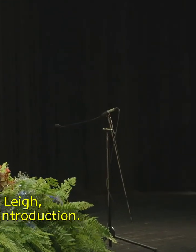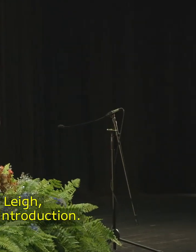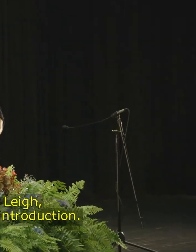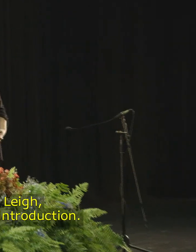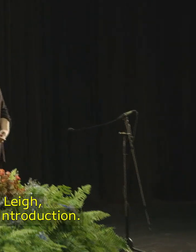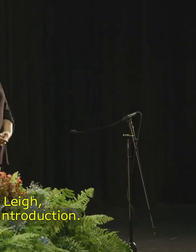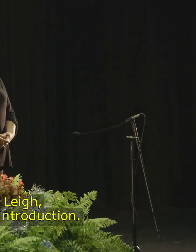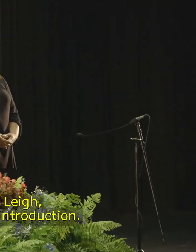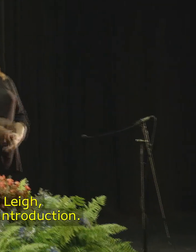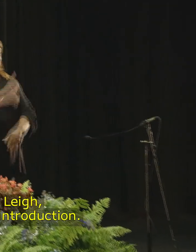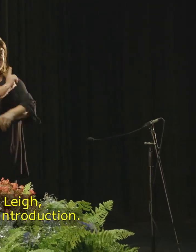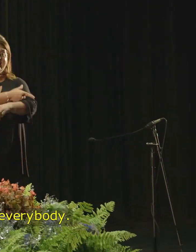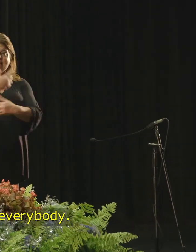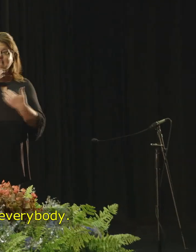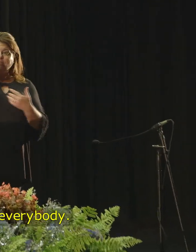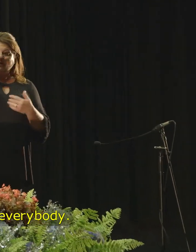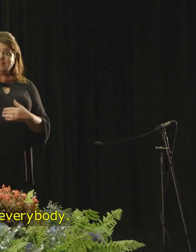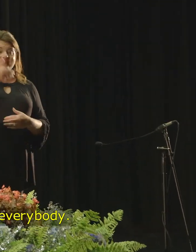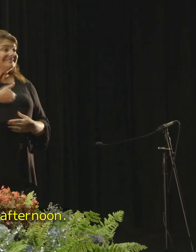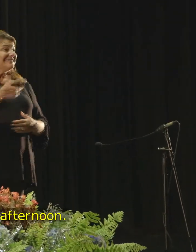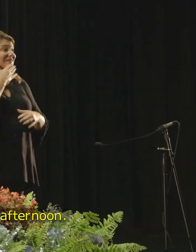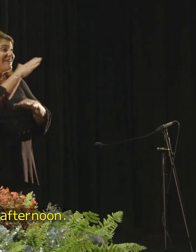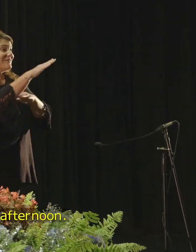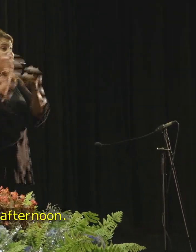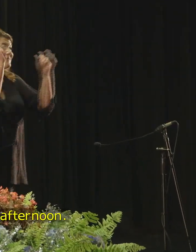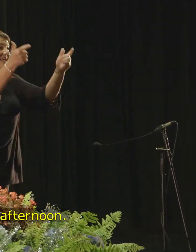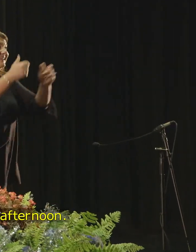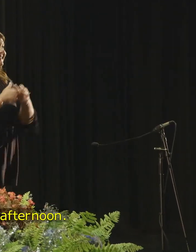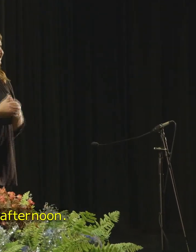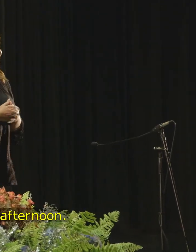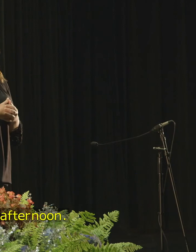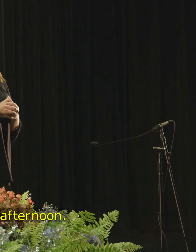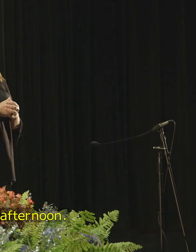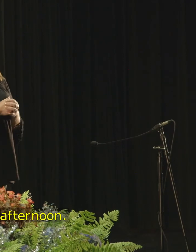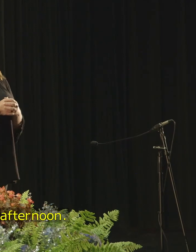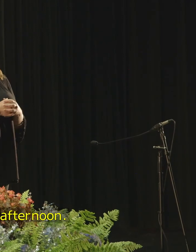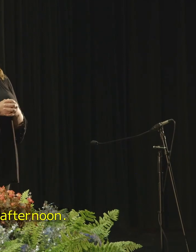Lee, thank you for that introduction. Good afternoon, everybody. Good afternoon.